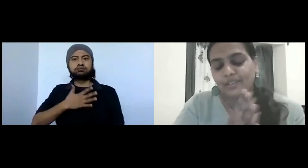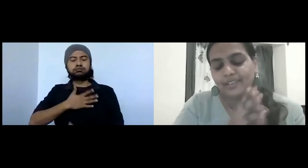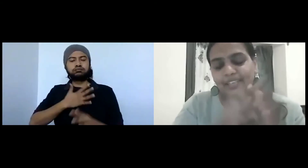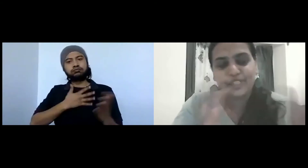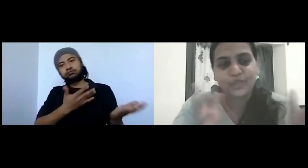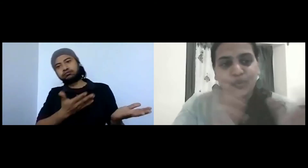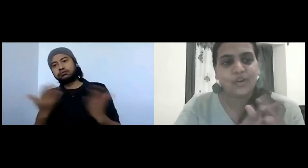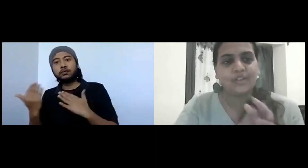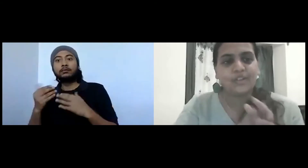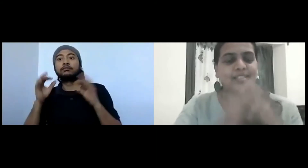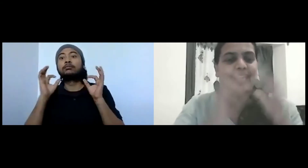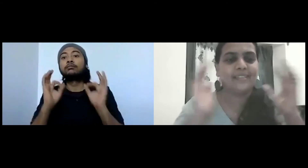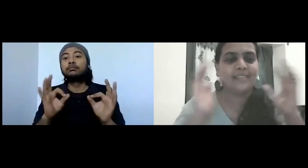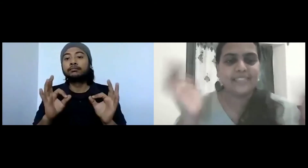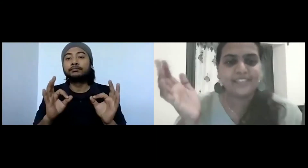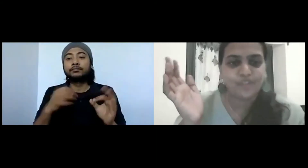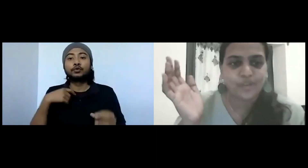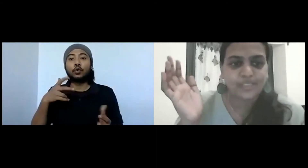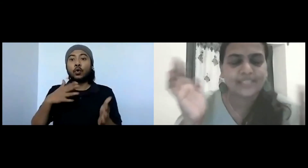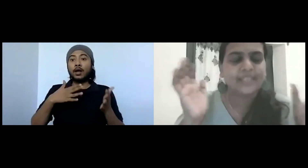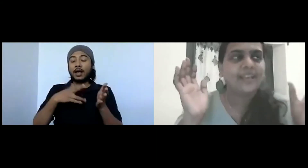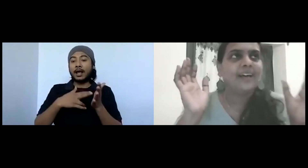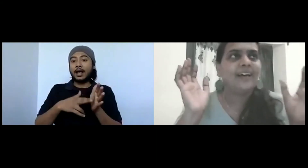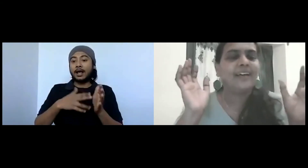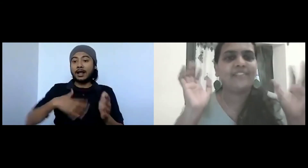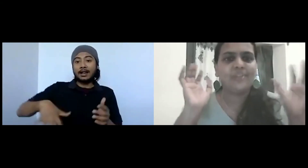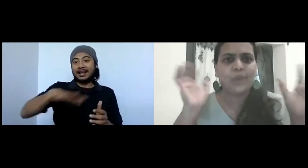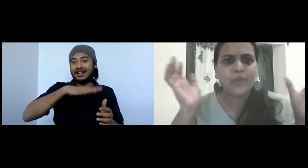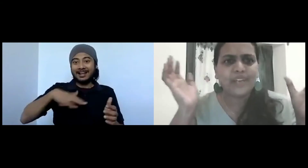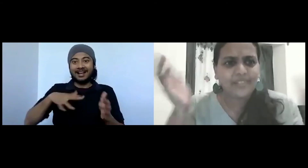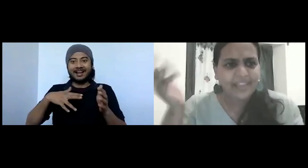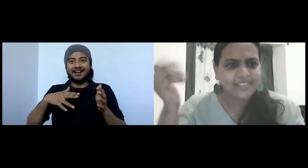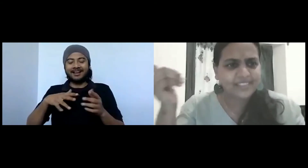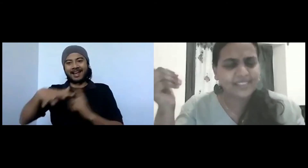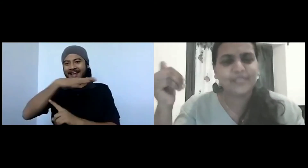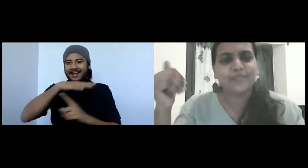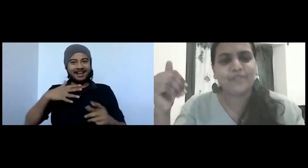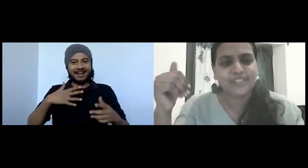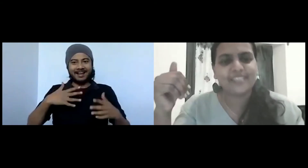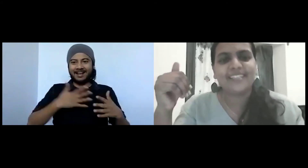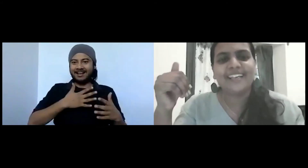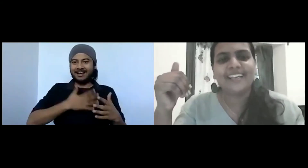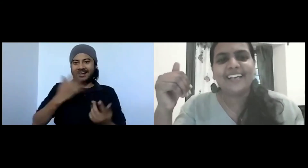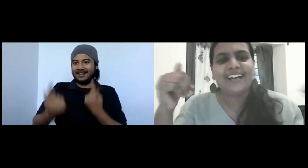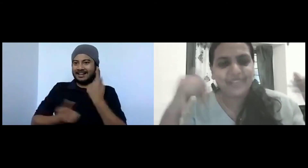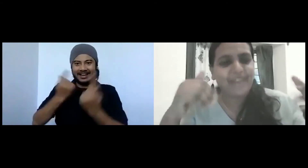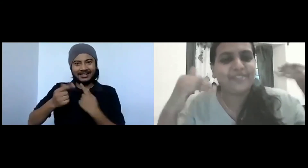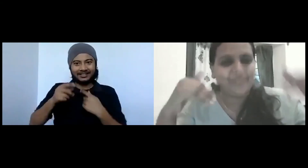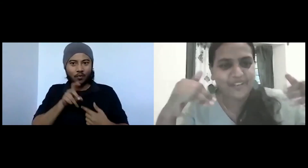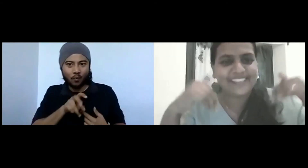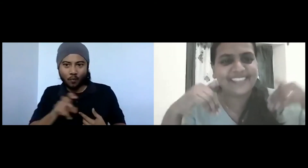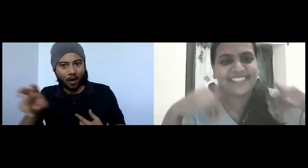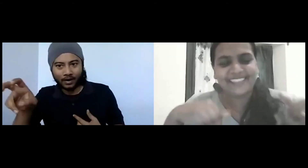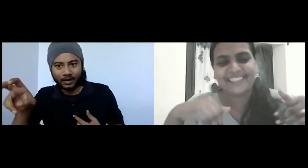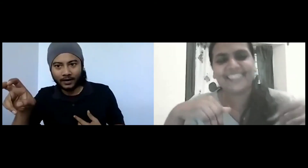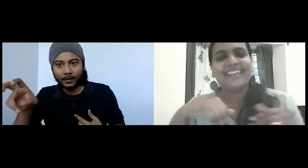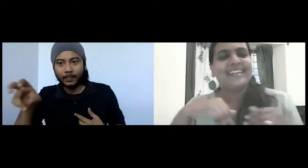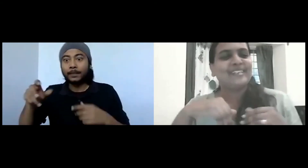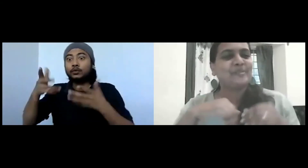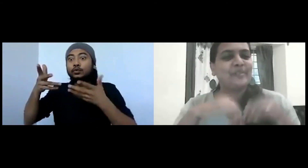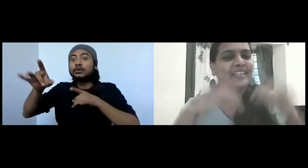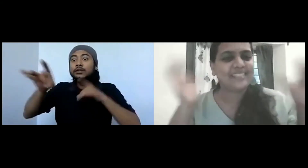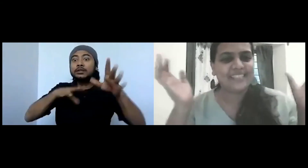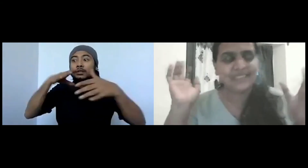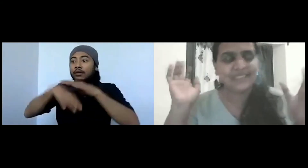nature walks and city forests, everyone went, we have a city in the forest. We have the forest in the city.